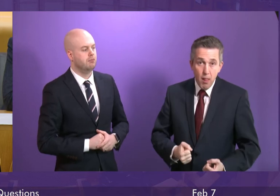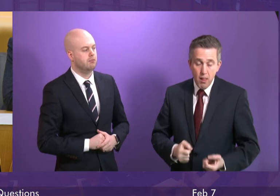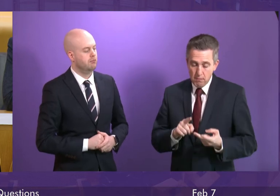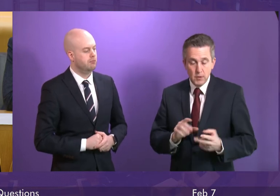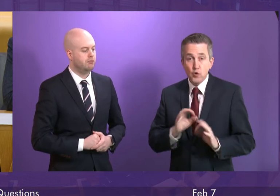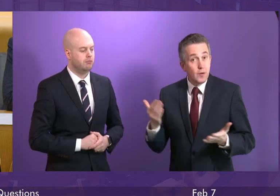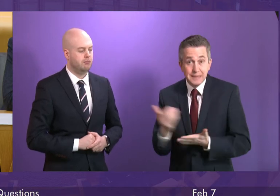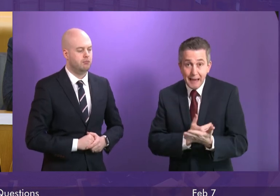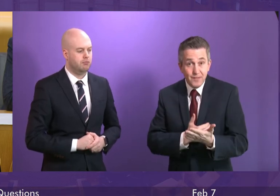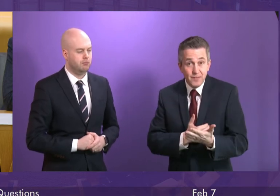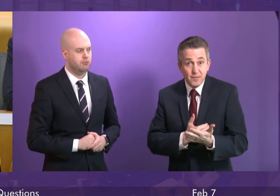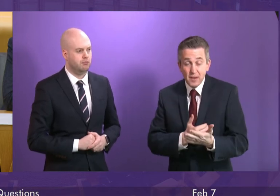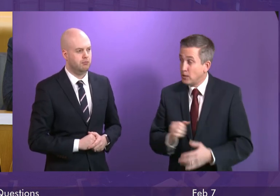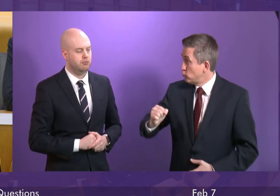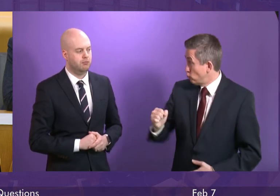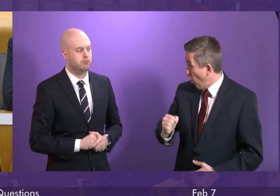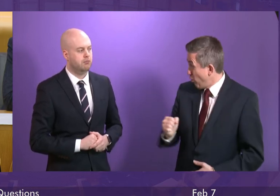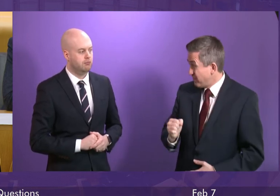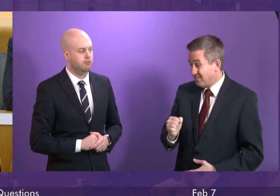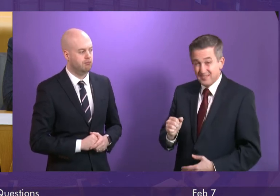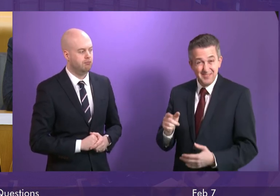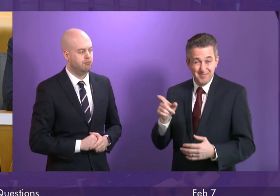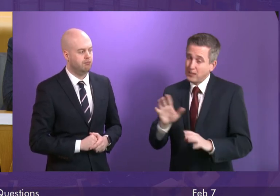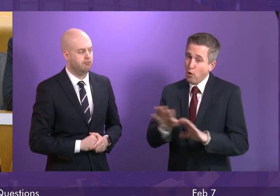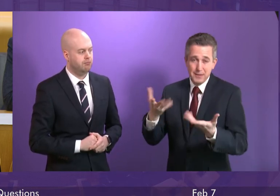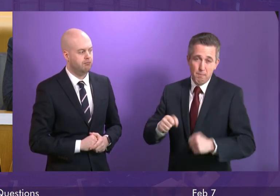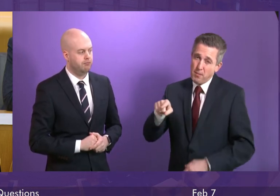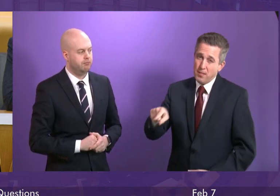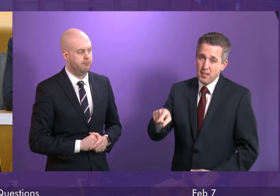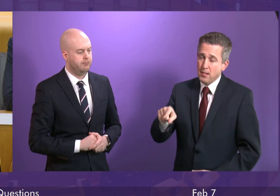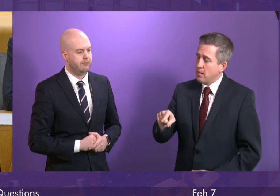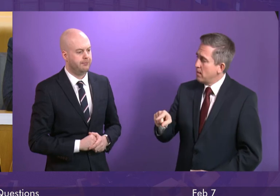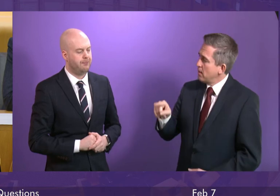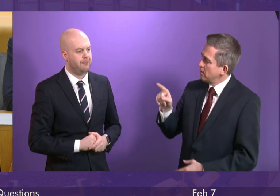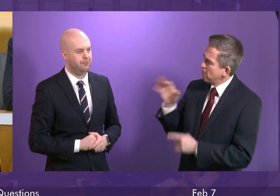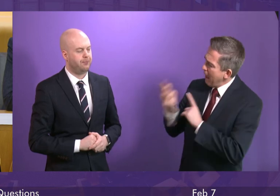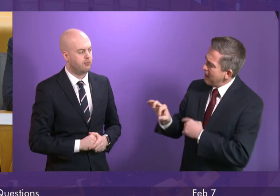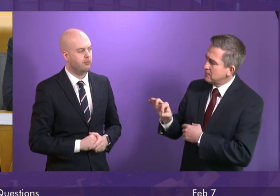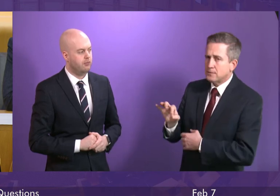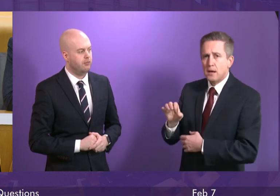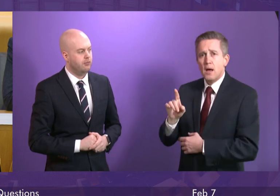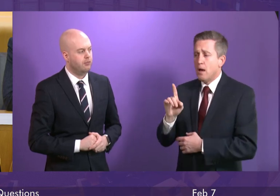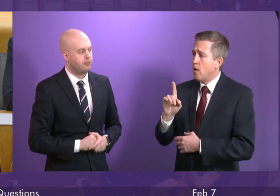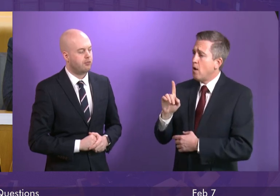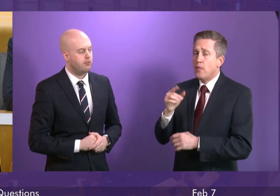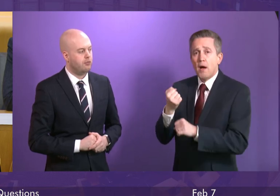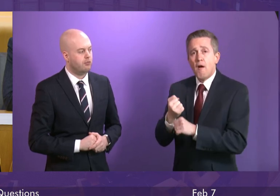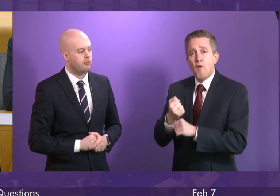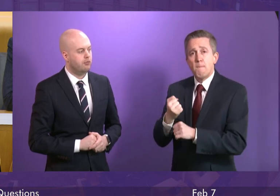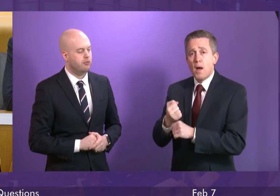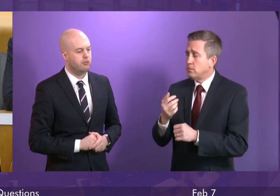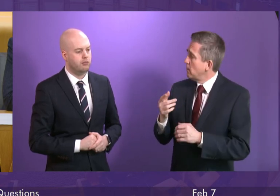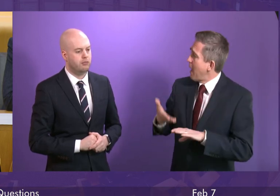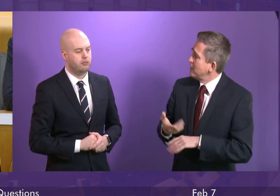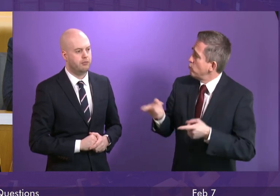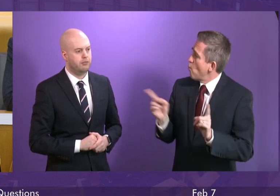what people in Scotland deserve from their railway. Can I ask what action the Government took following last weekend's appalling